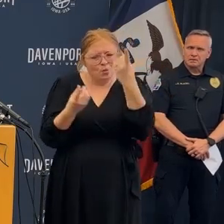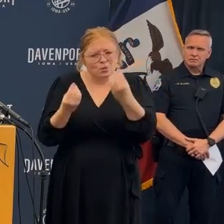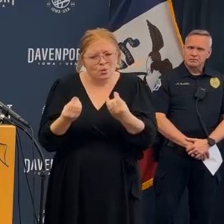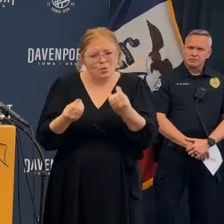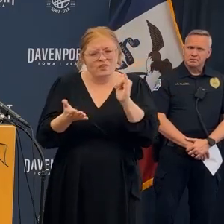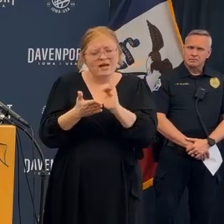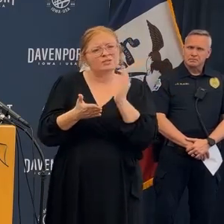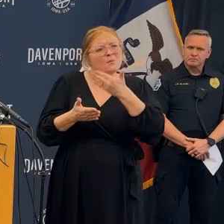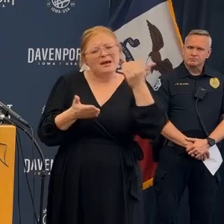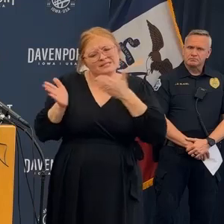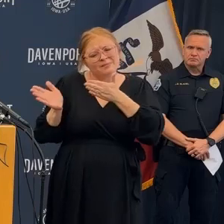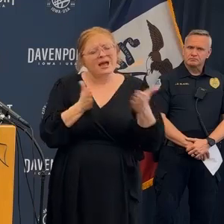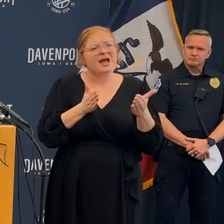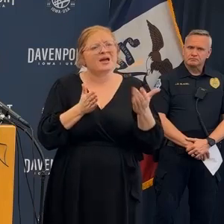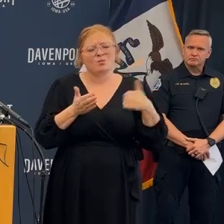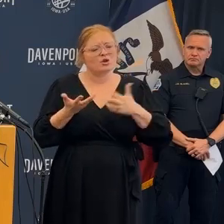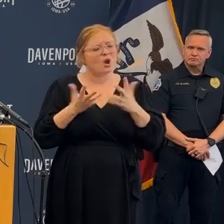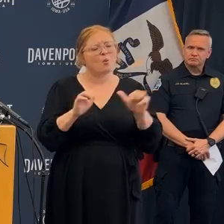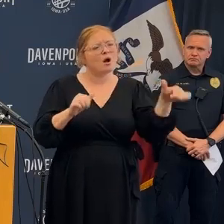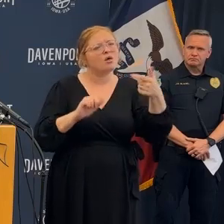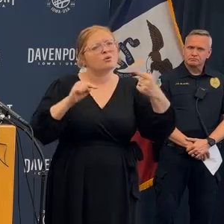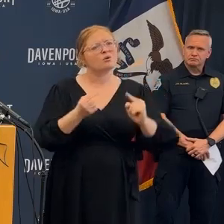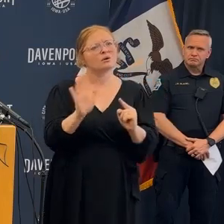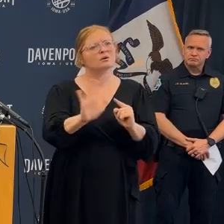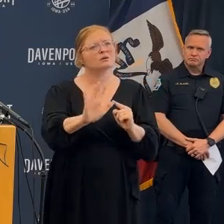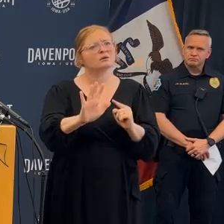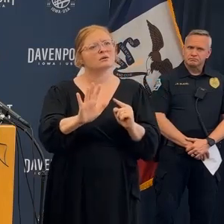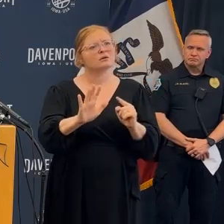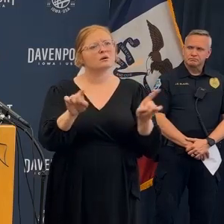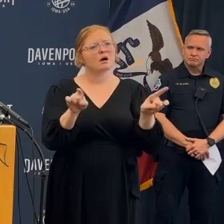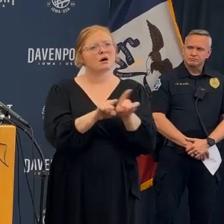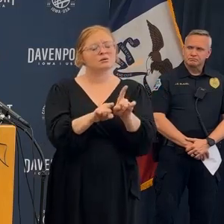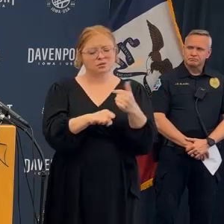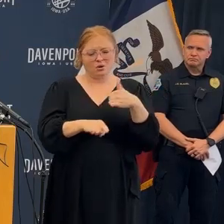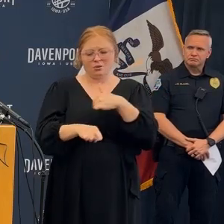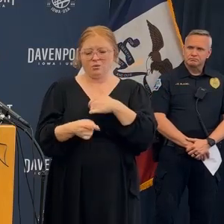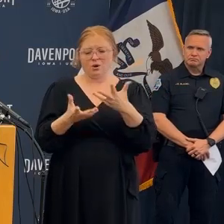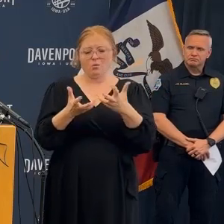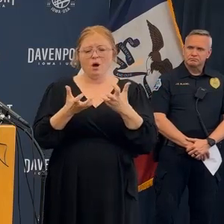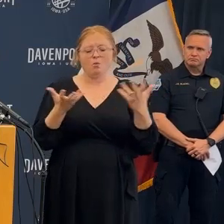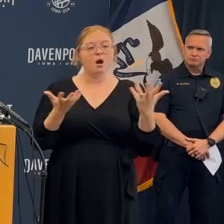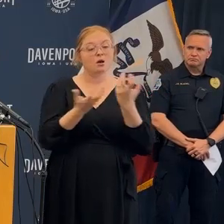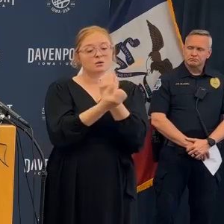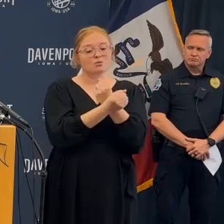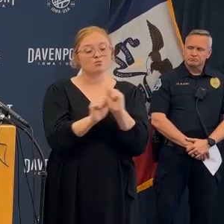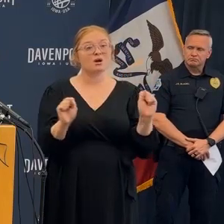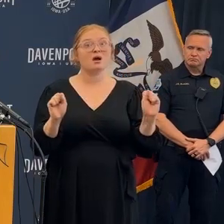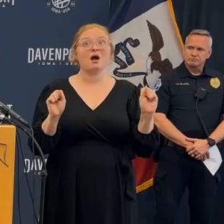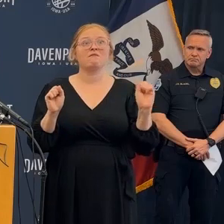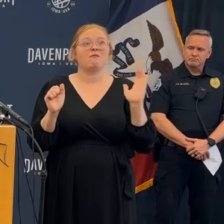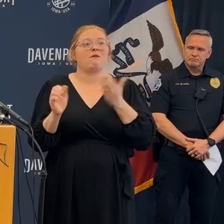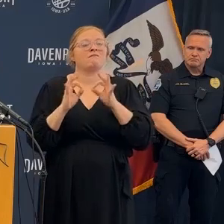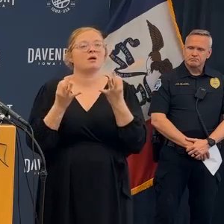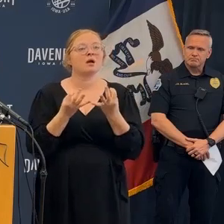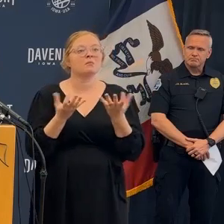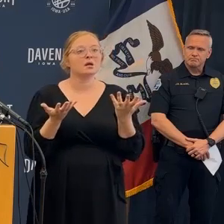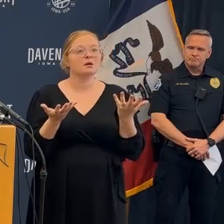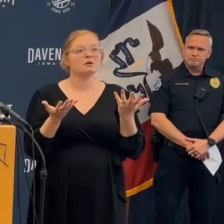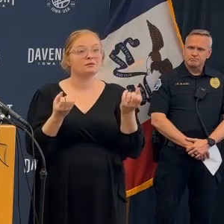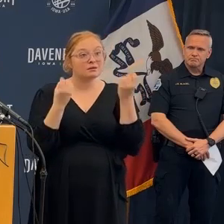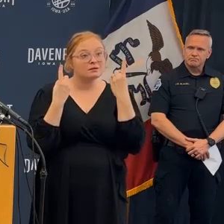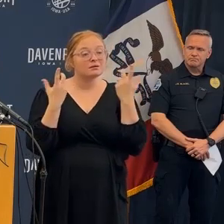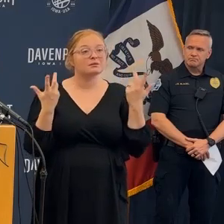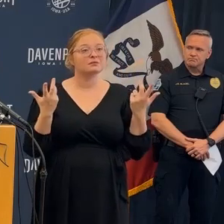situation, but this is the best plan of attack, and we don't want anyone else hurt, and we just want